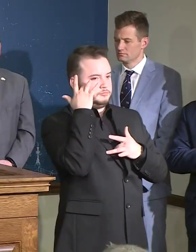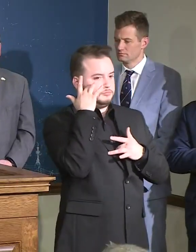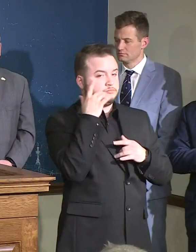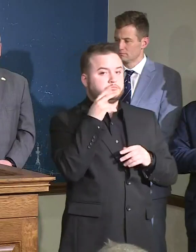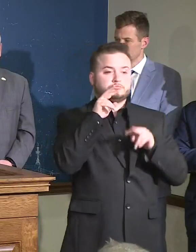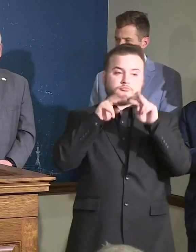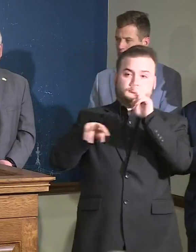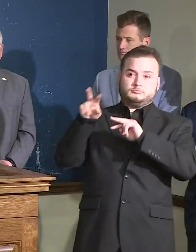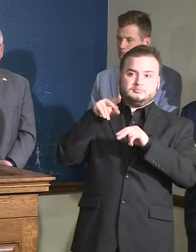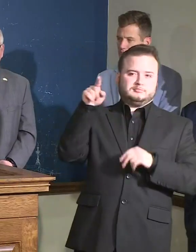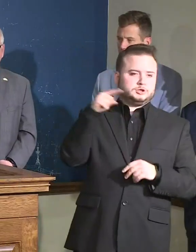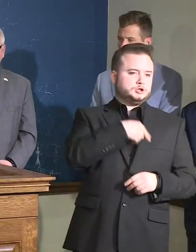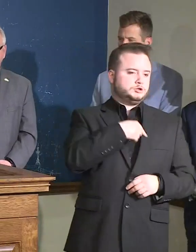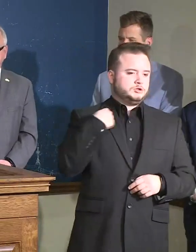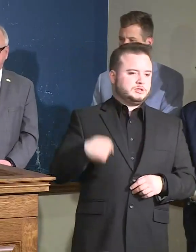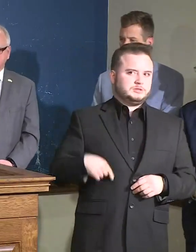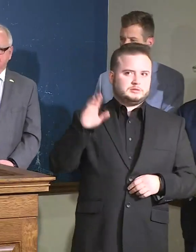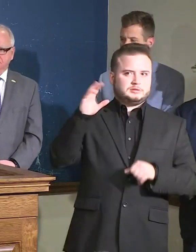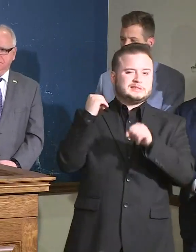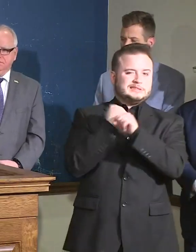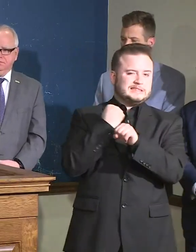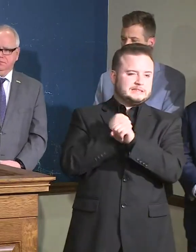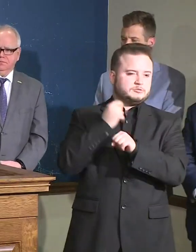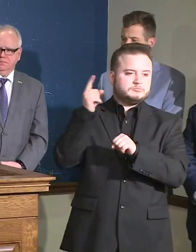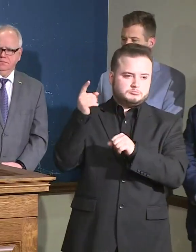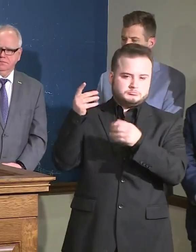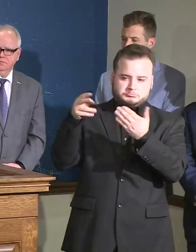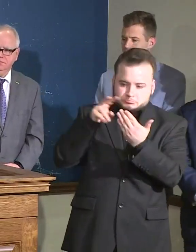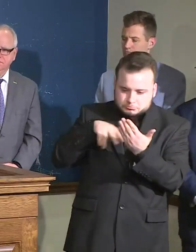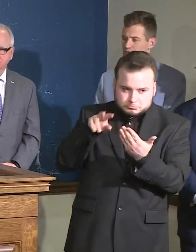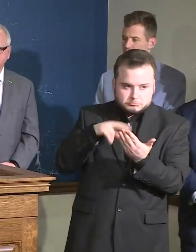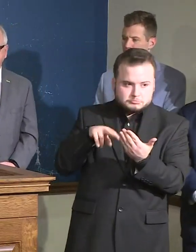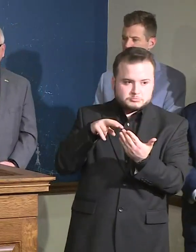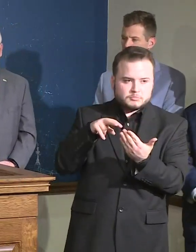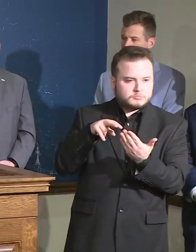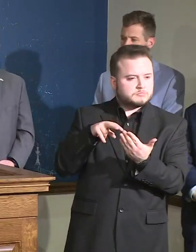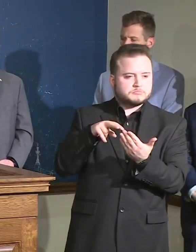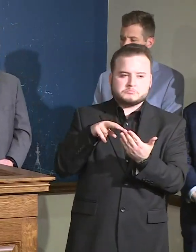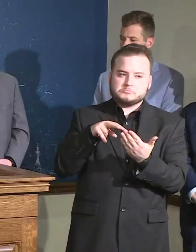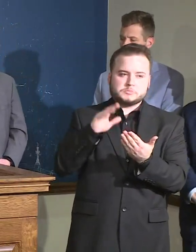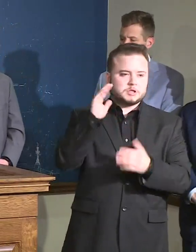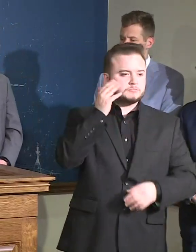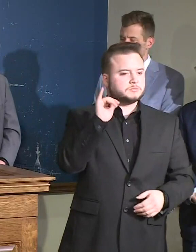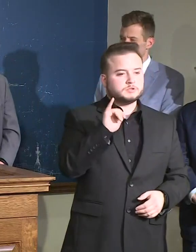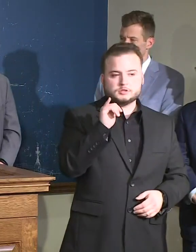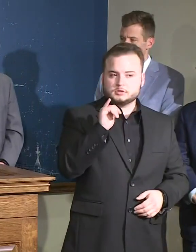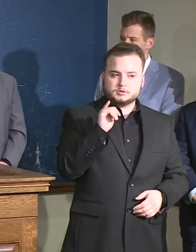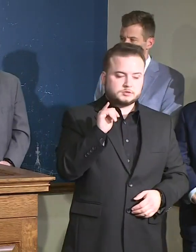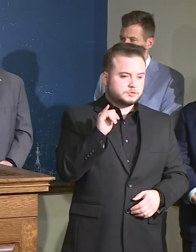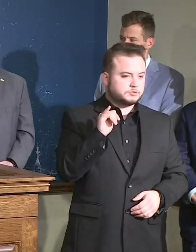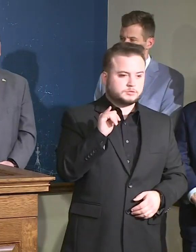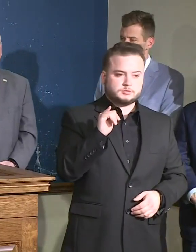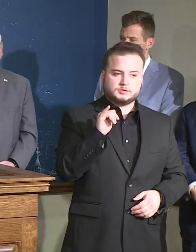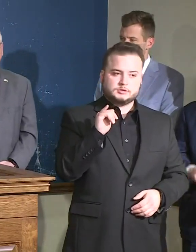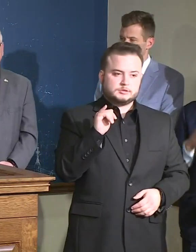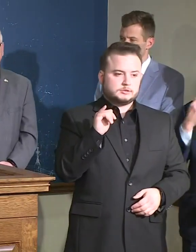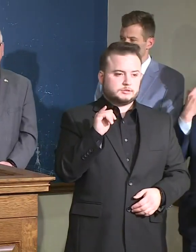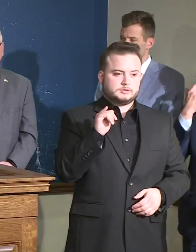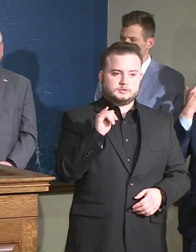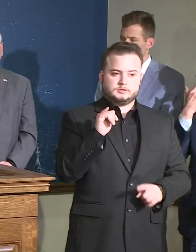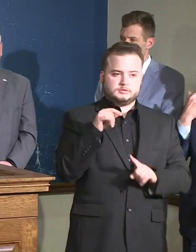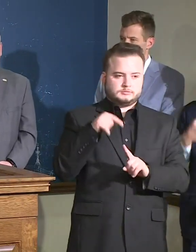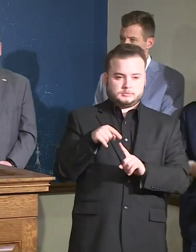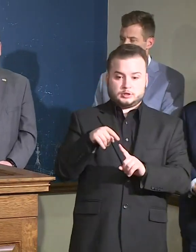the most thorough on this, that they're just not seeing cases of